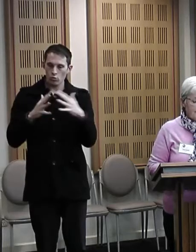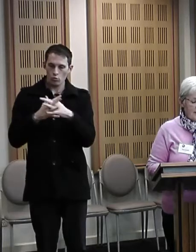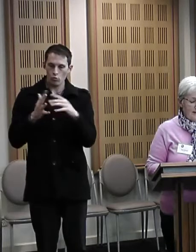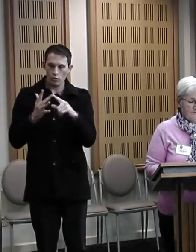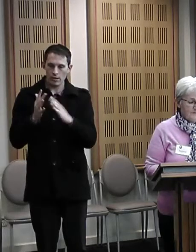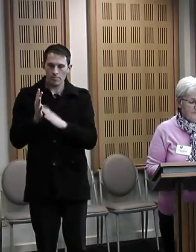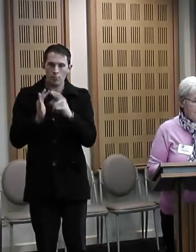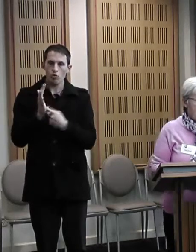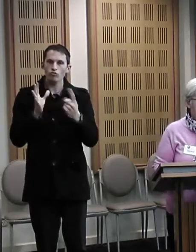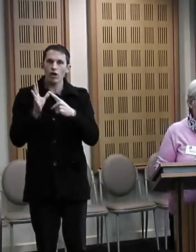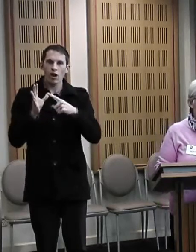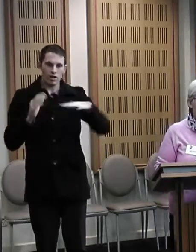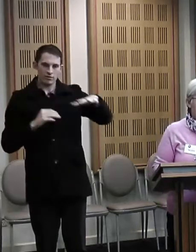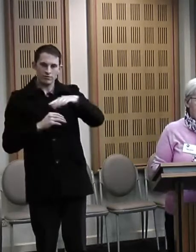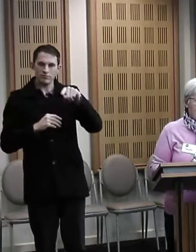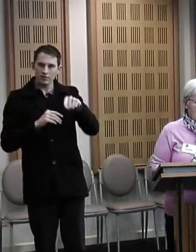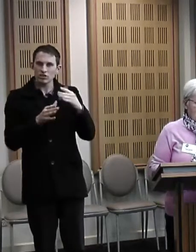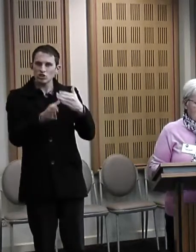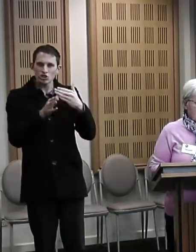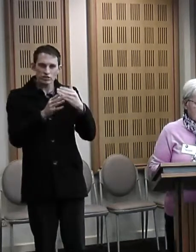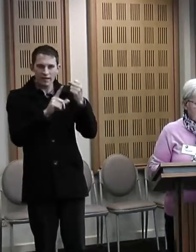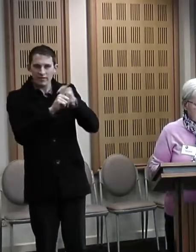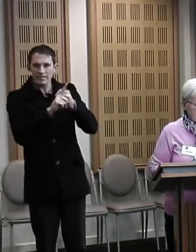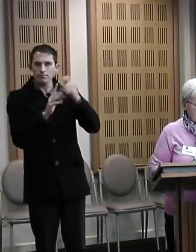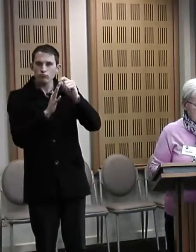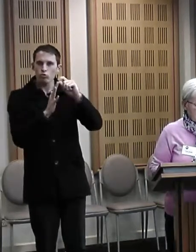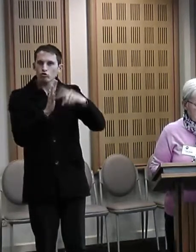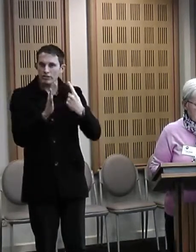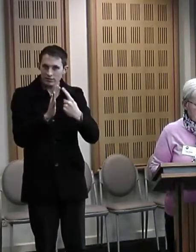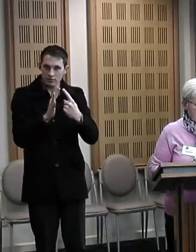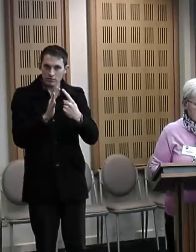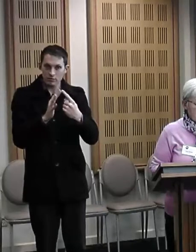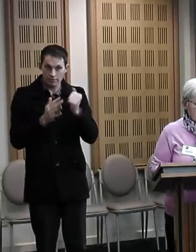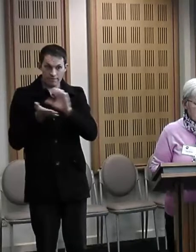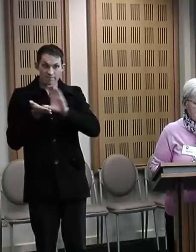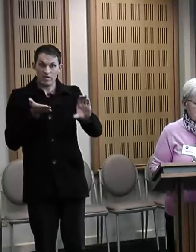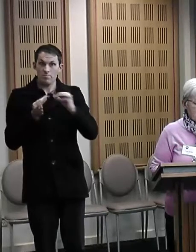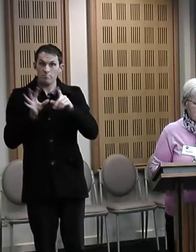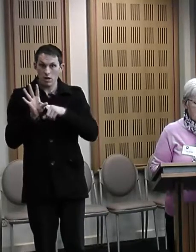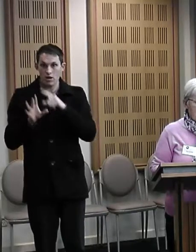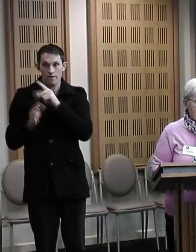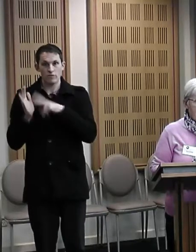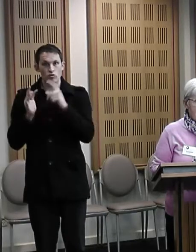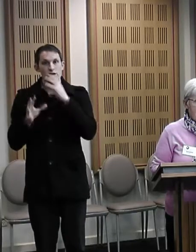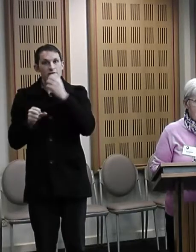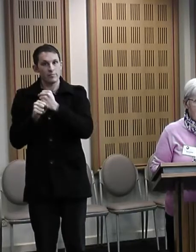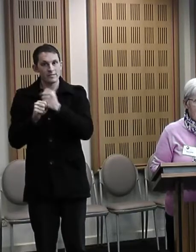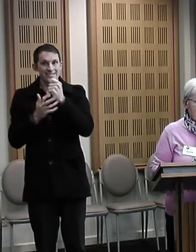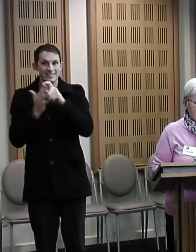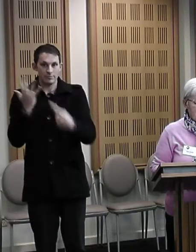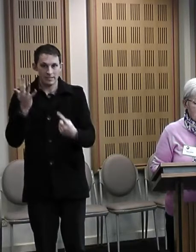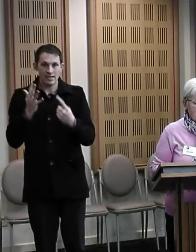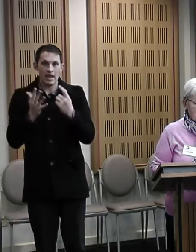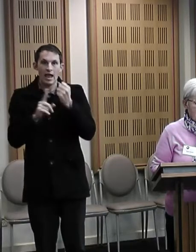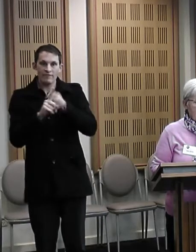advocacy project and this has been funded by the Victorian Government Disability Advocacy Innovation